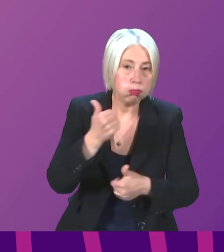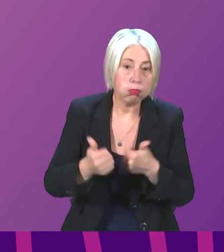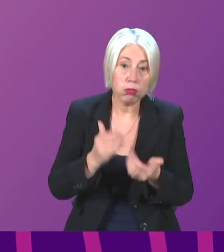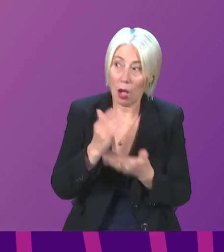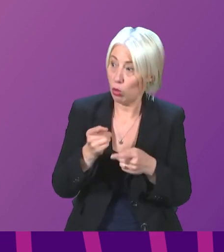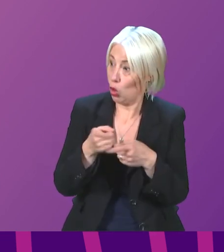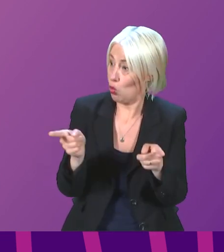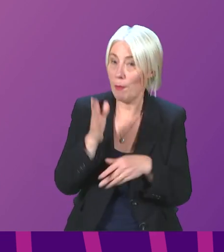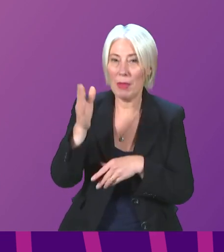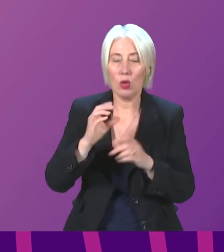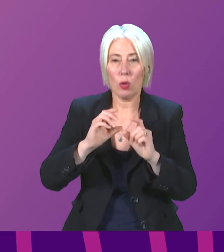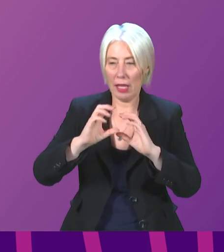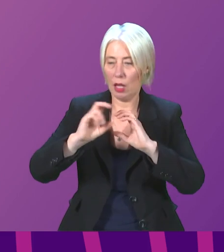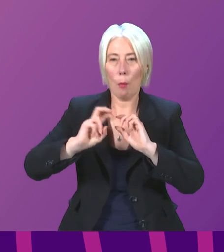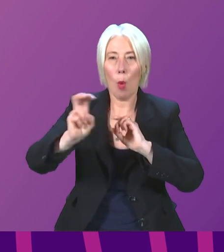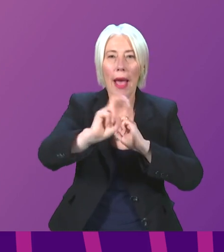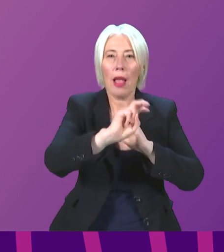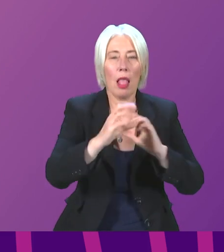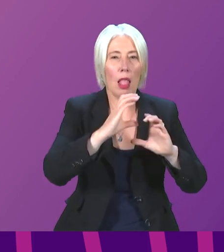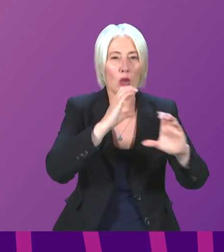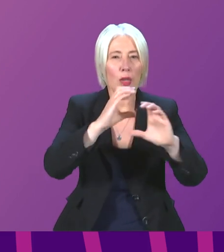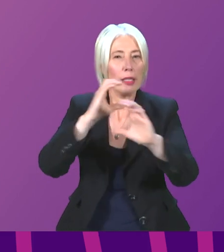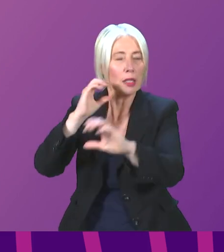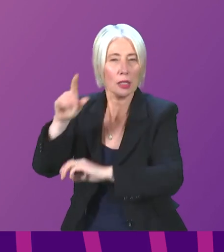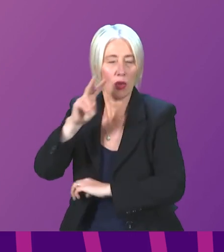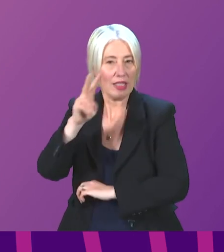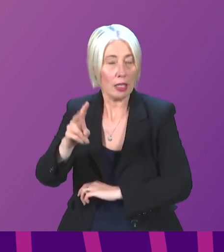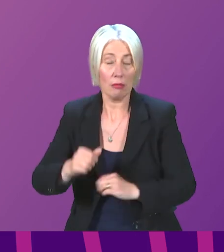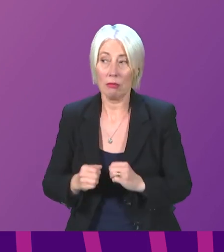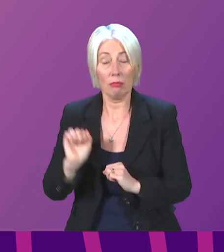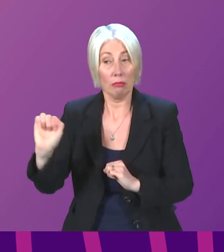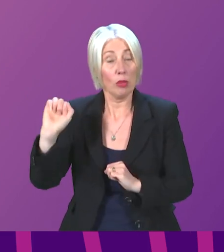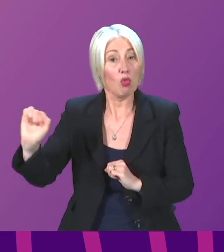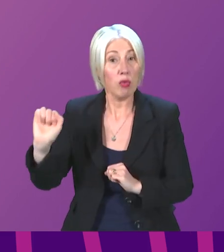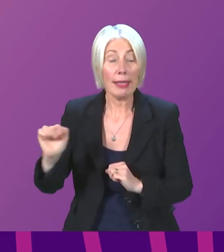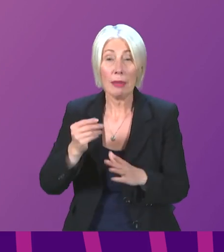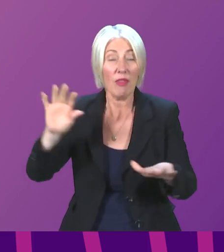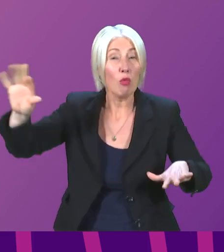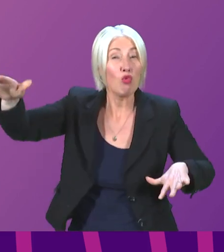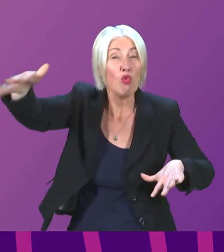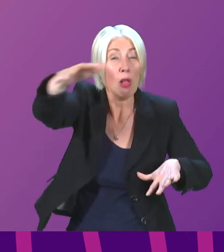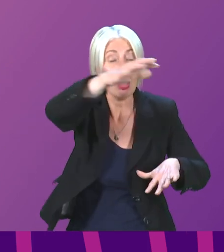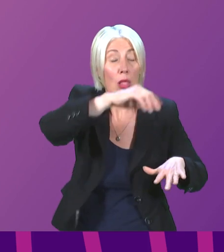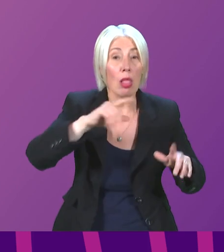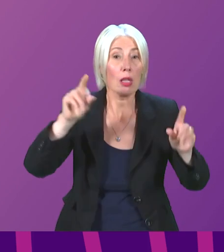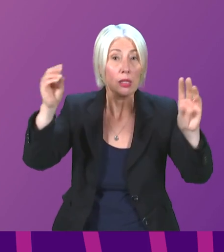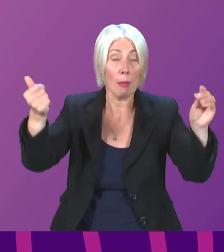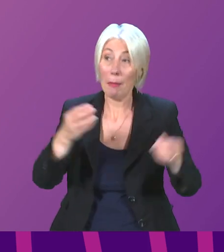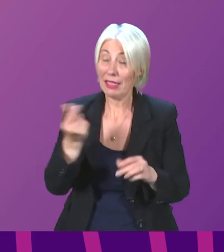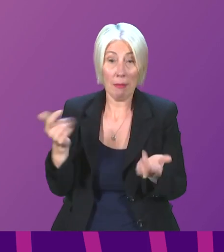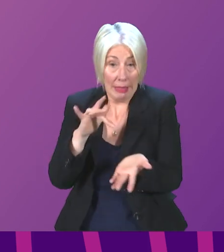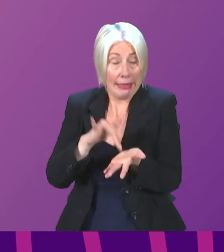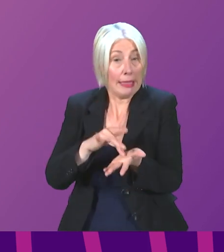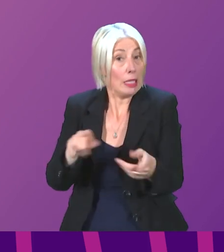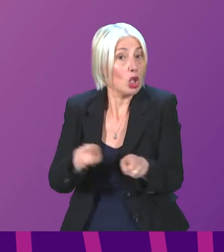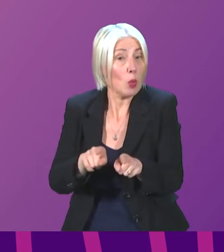visited their mobile units up and down the country. Some of those mobile units, Tess White is right, have been in remote rural areas. Some of them have actually been in urban areas